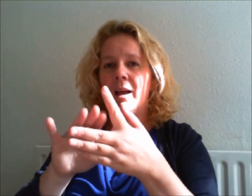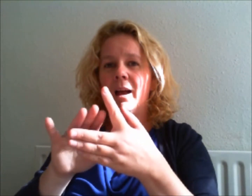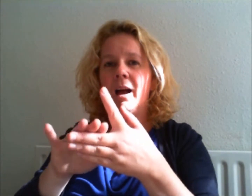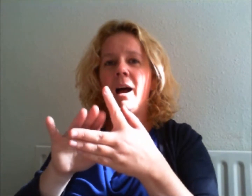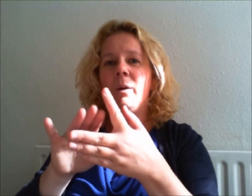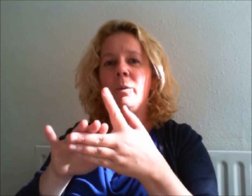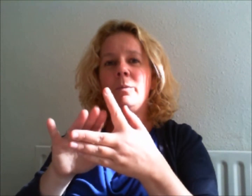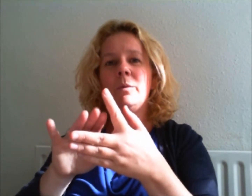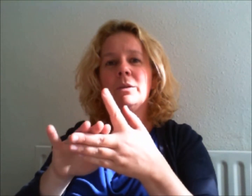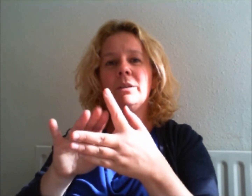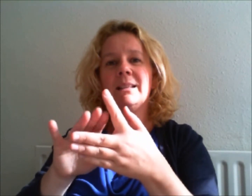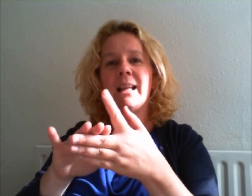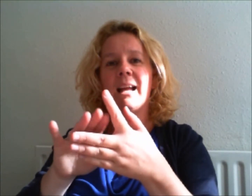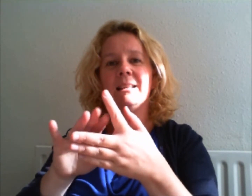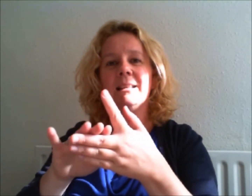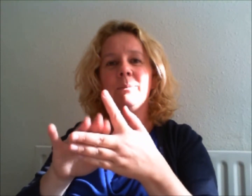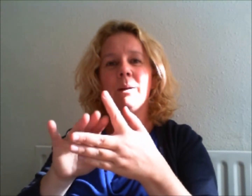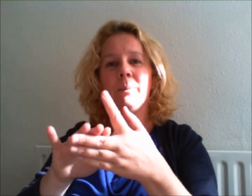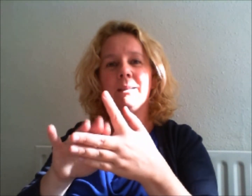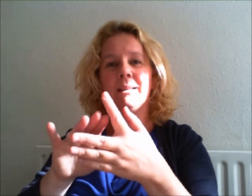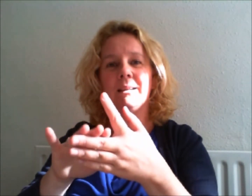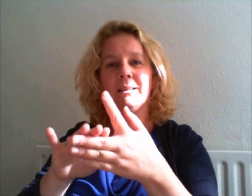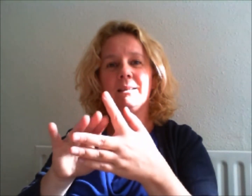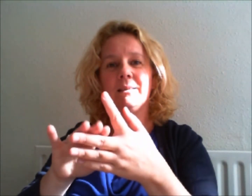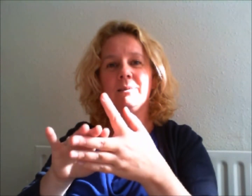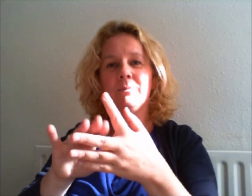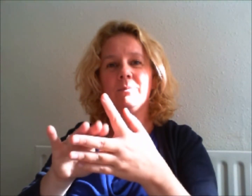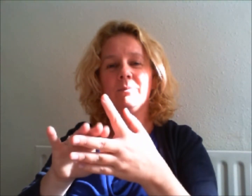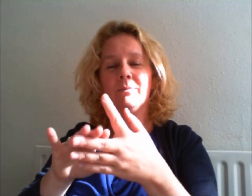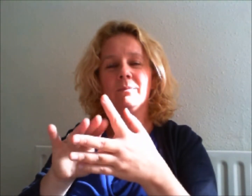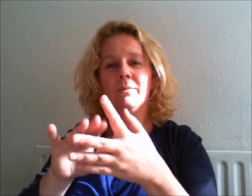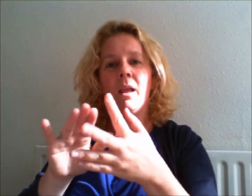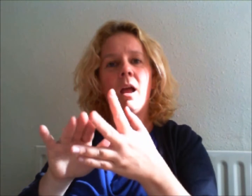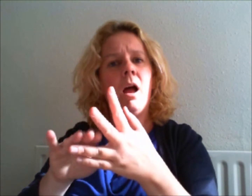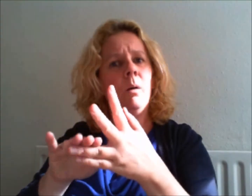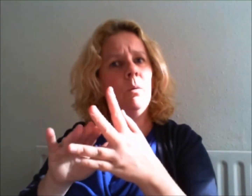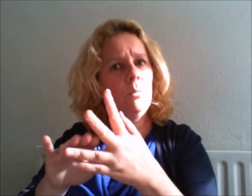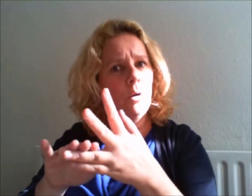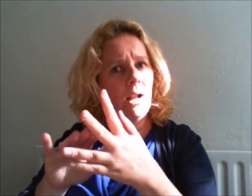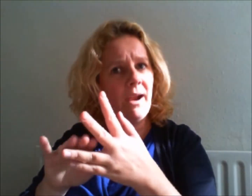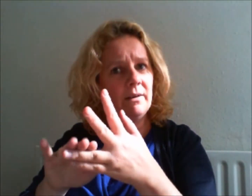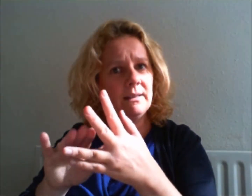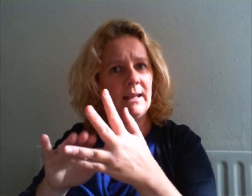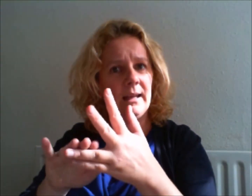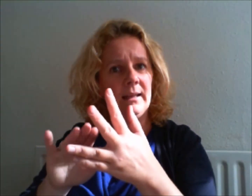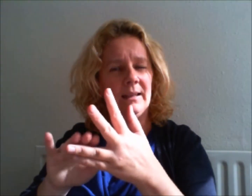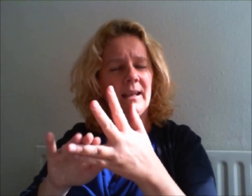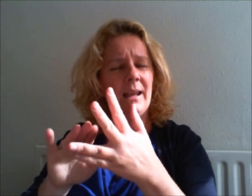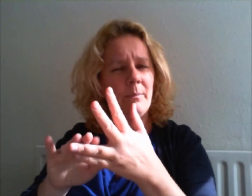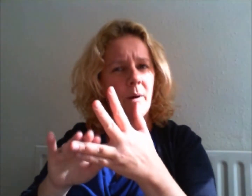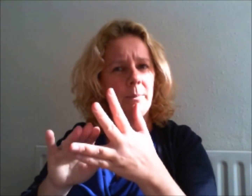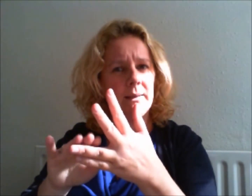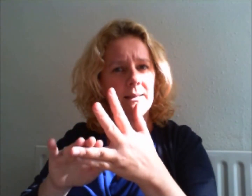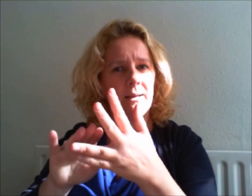I want more success in my business. I want more clarity in my business.